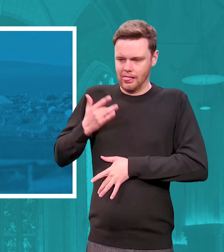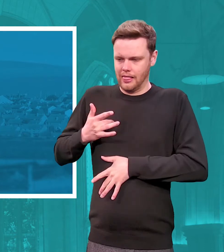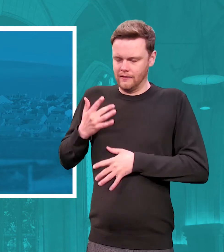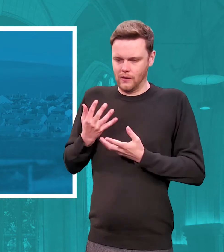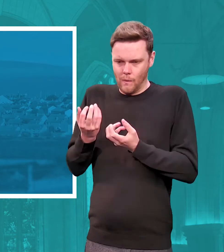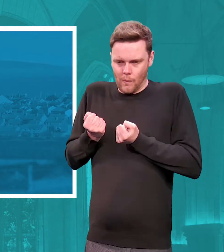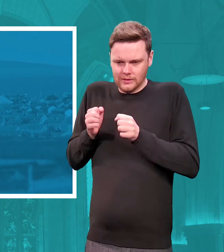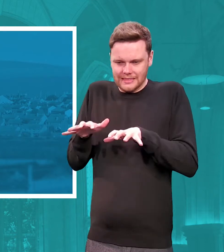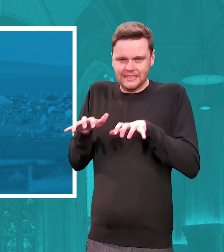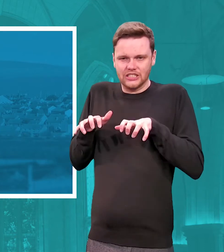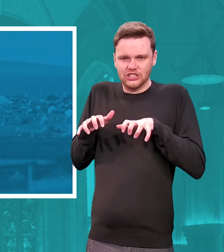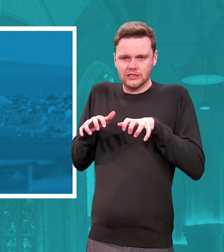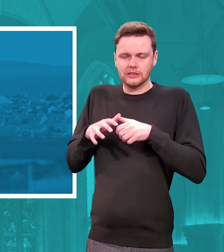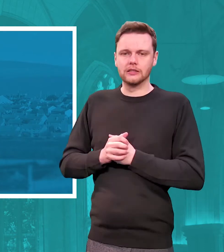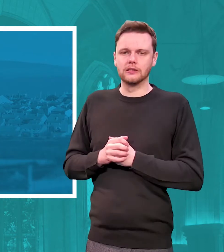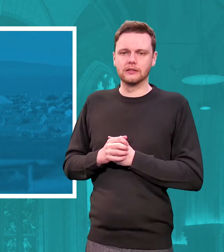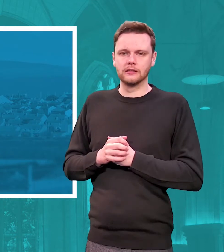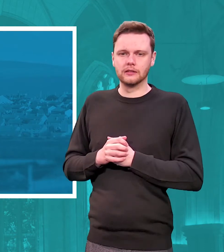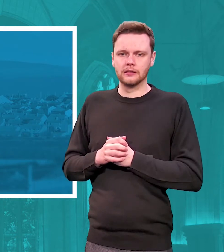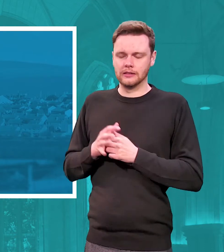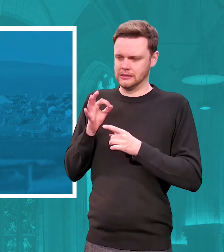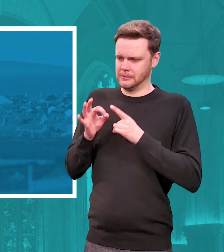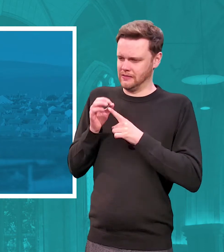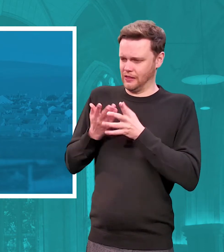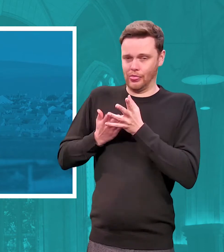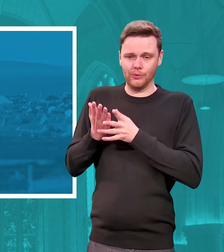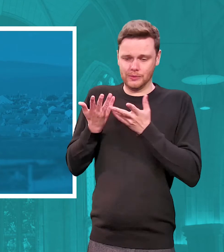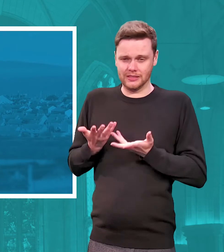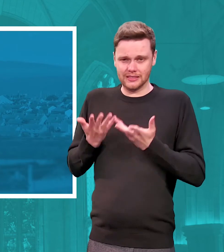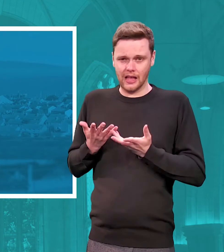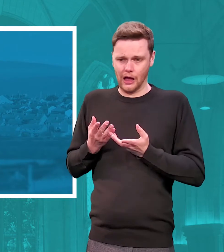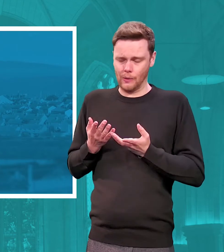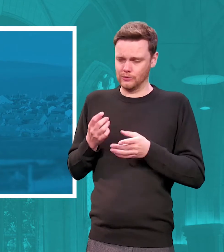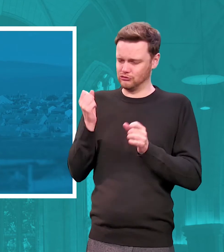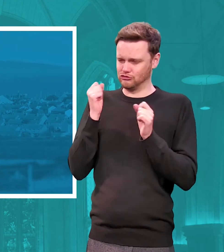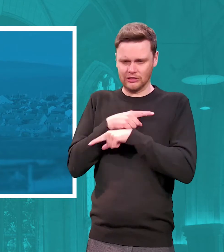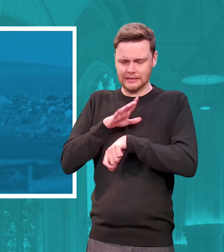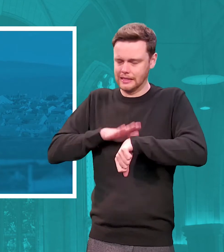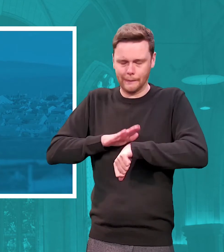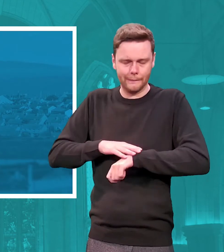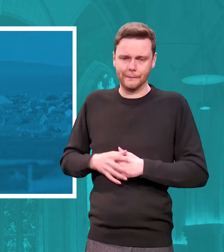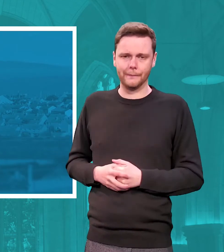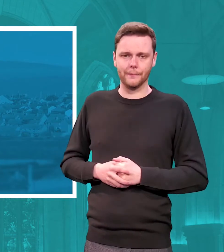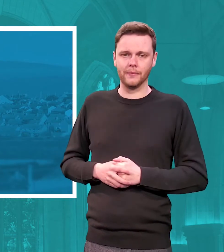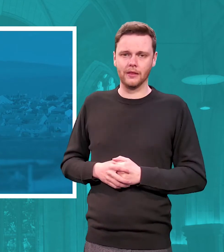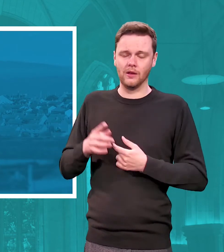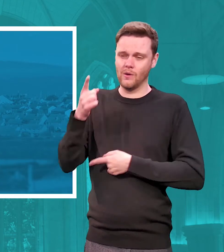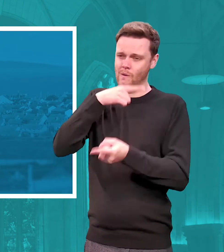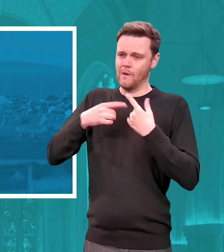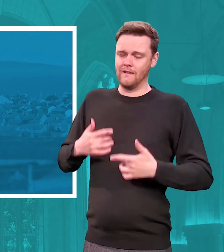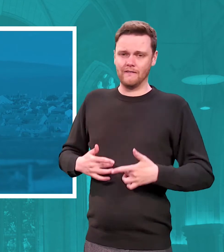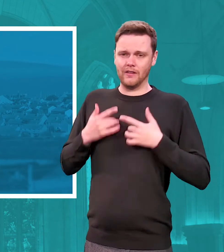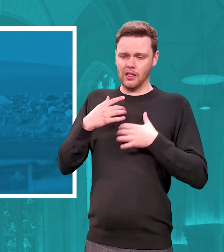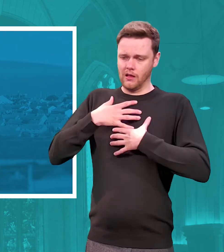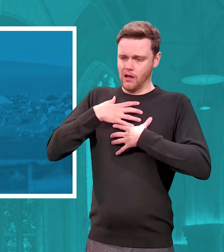particularly in these the strangest of days many of us are feeling tired and